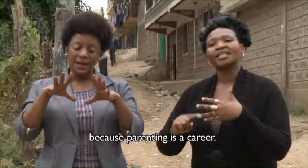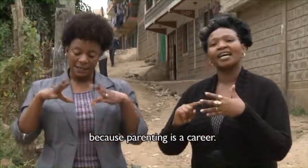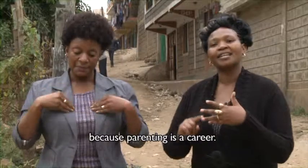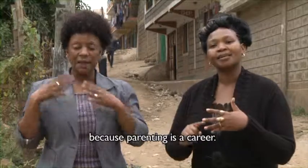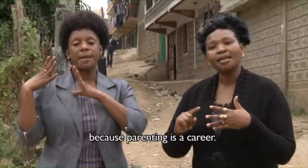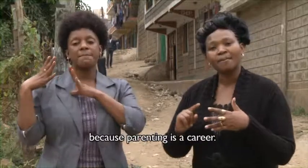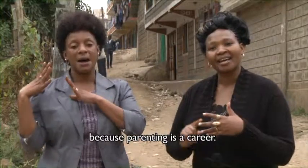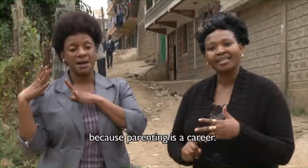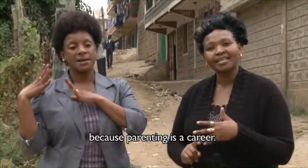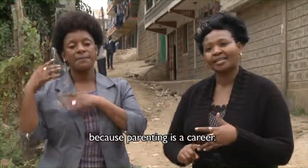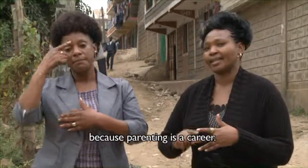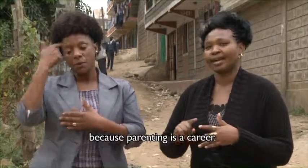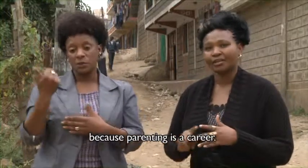parenting is a career.